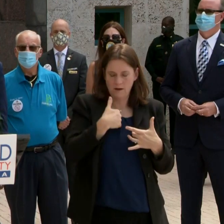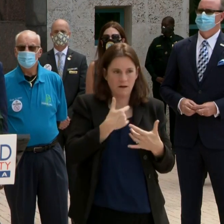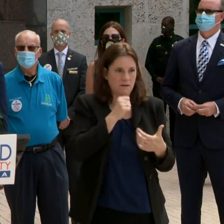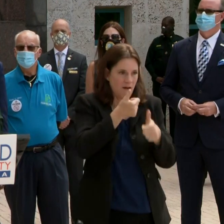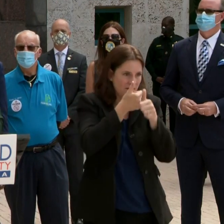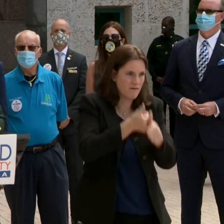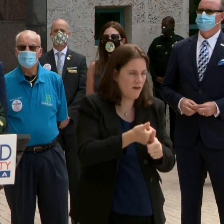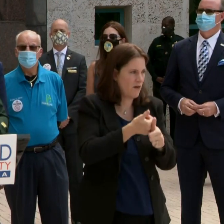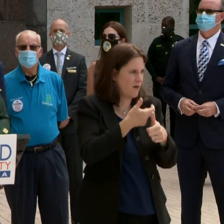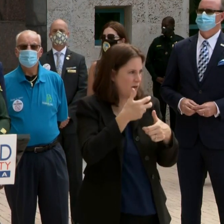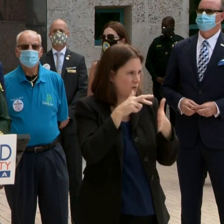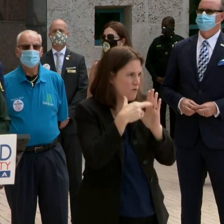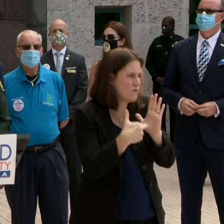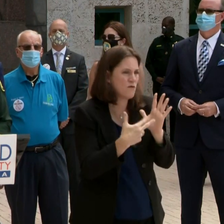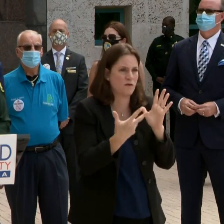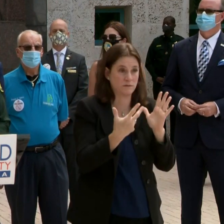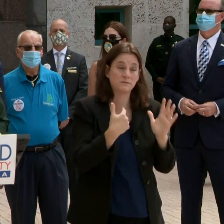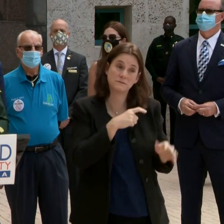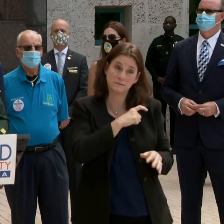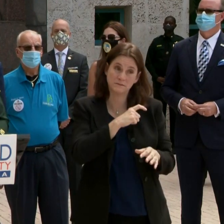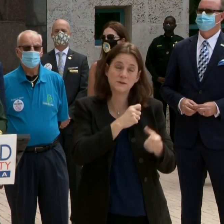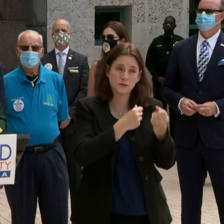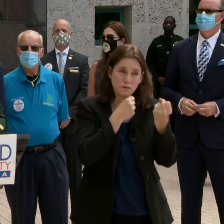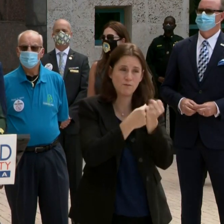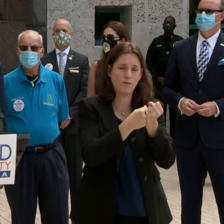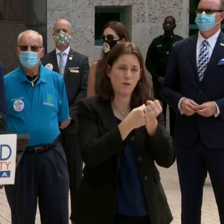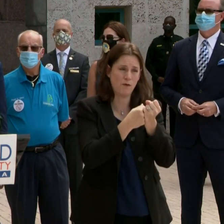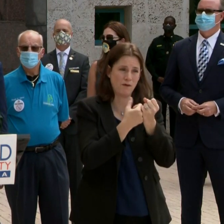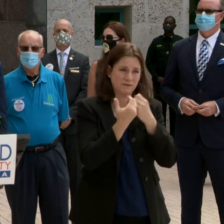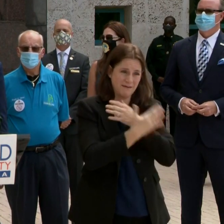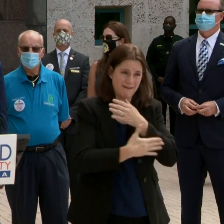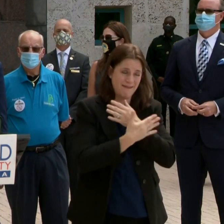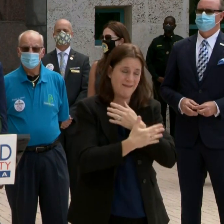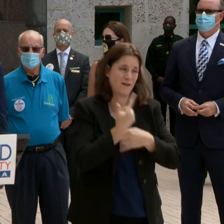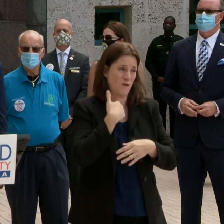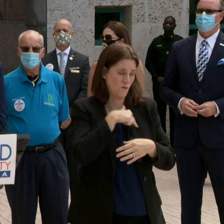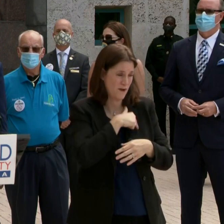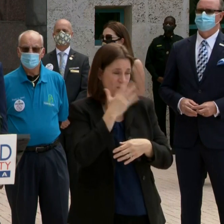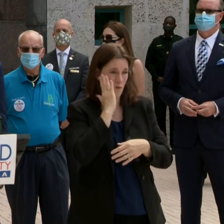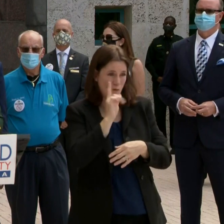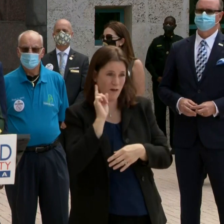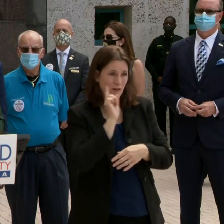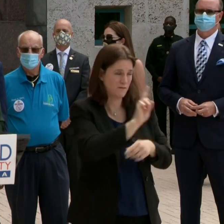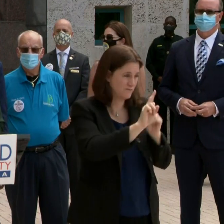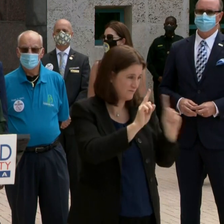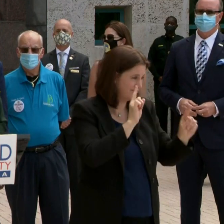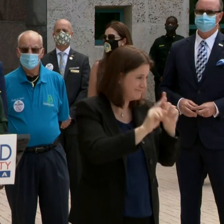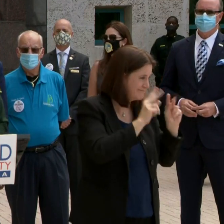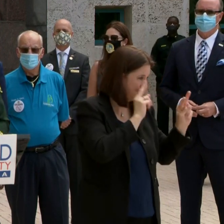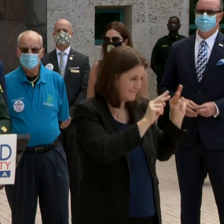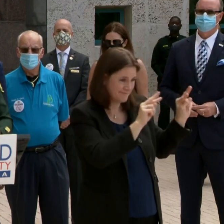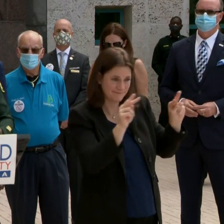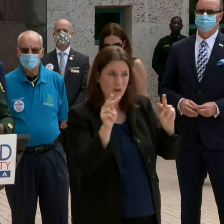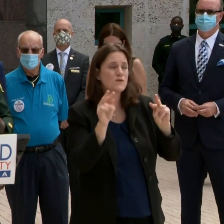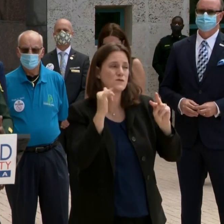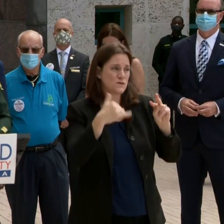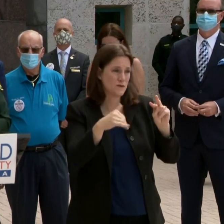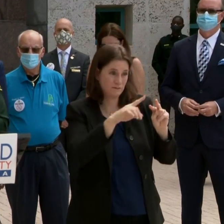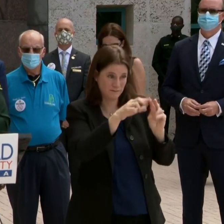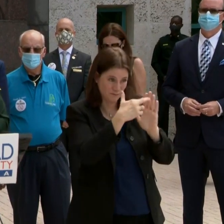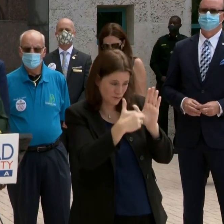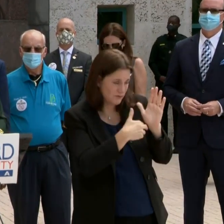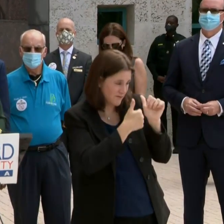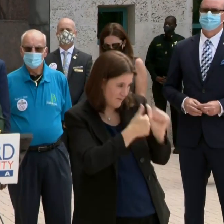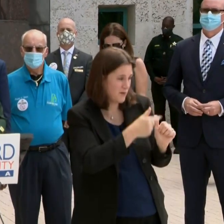we will enforce. We will support the county as the code enforcement officers will come out and institute these obligations and